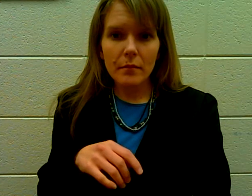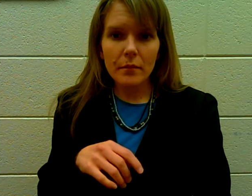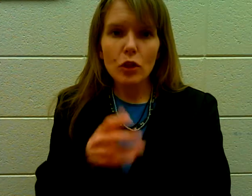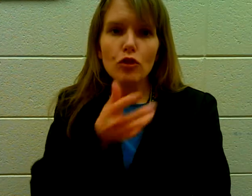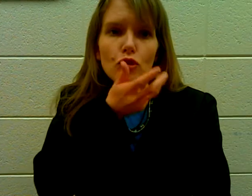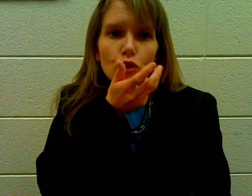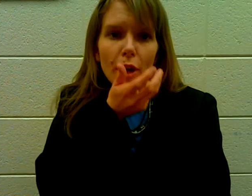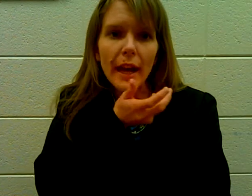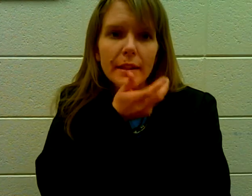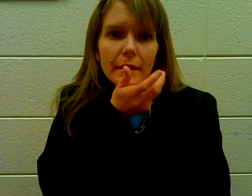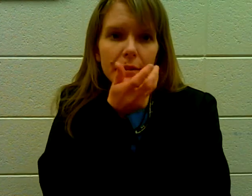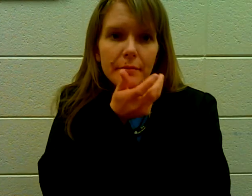Grass.